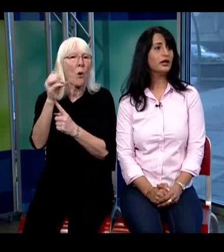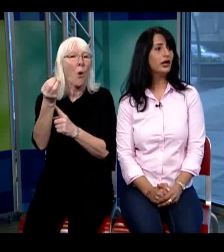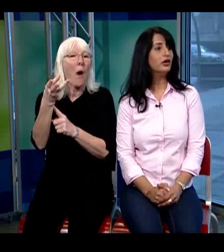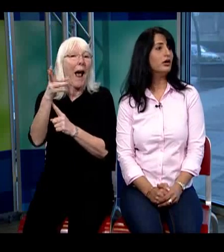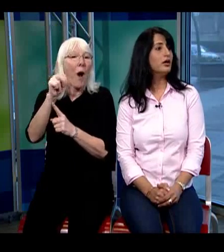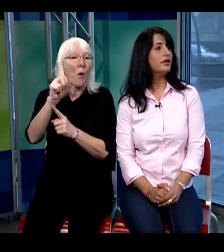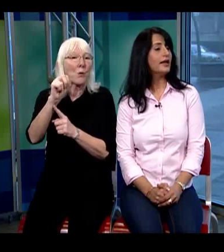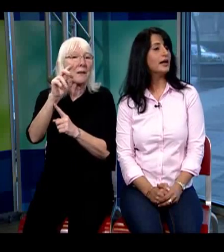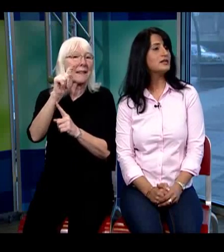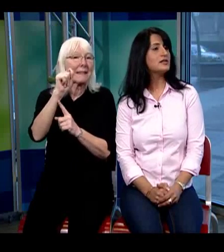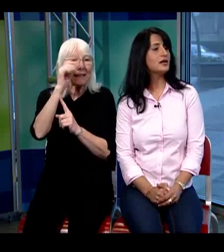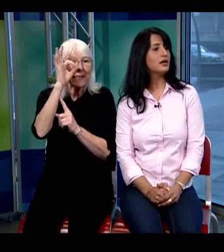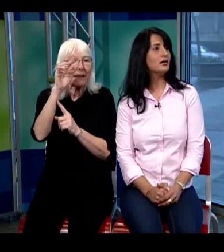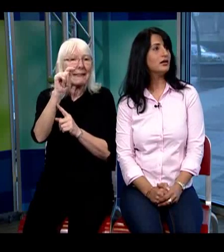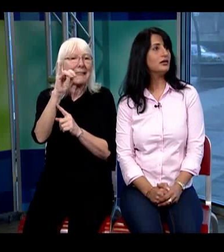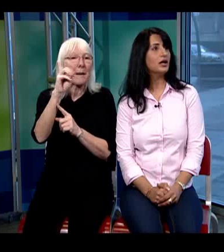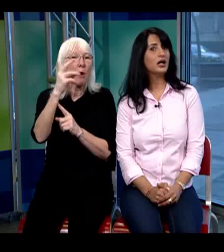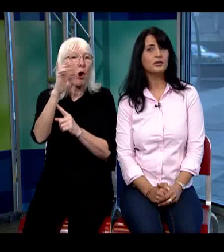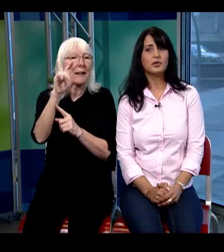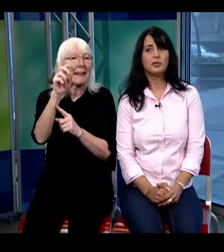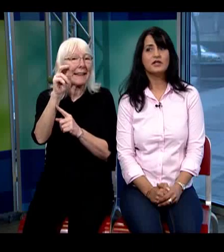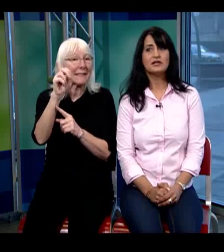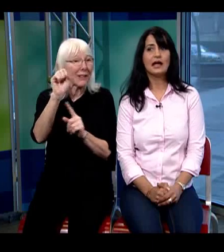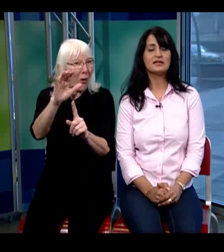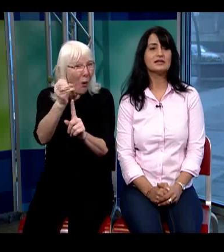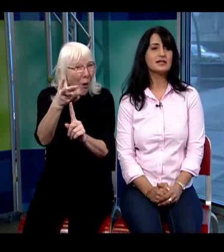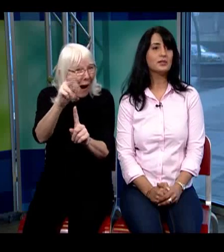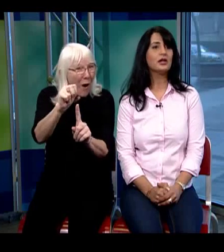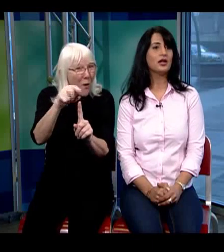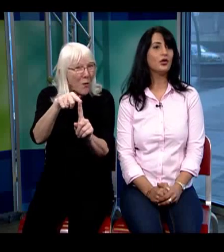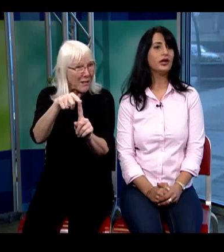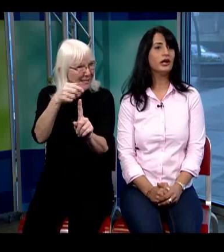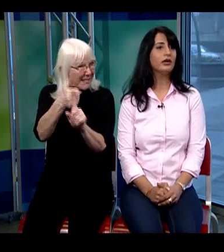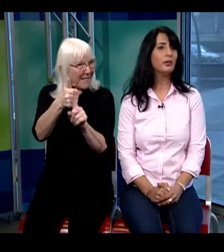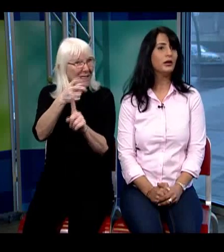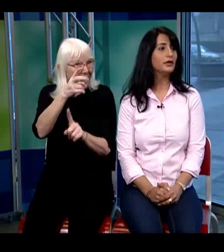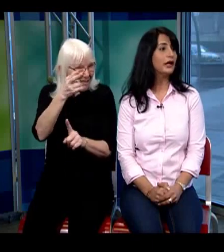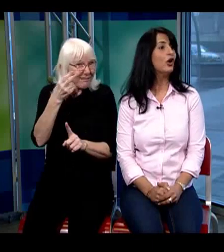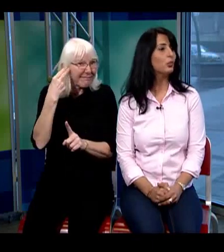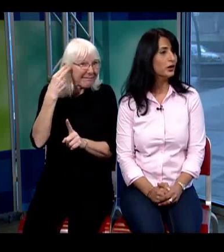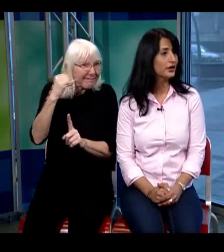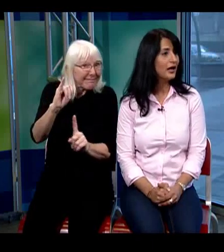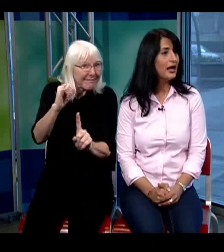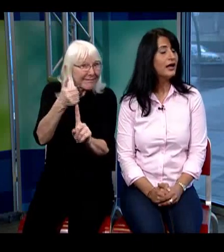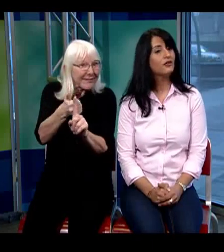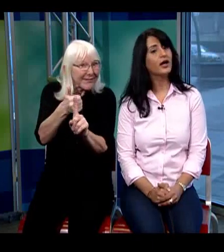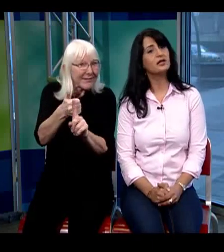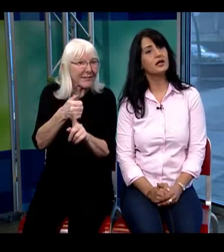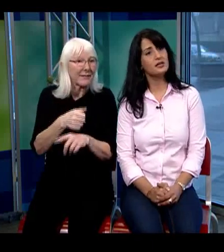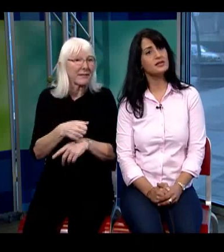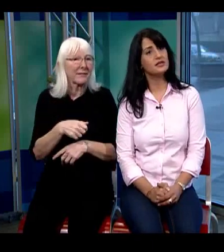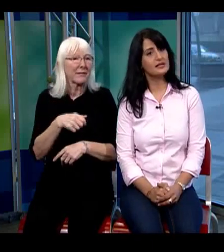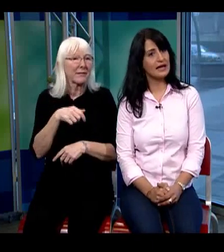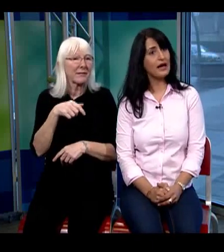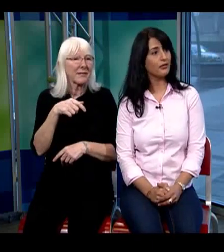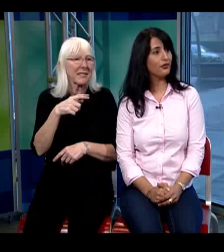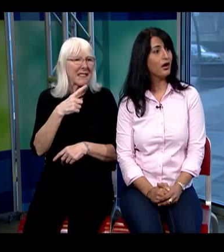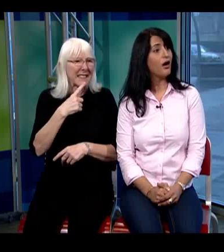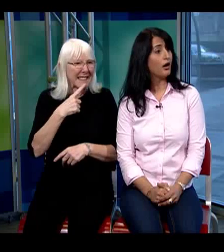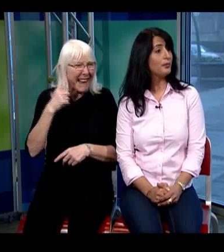hear that a person that has a disability or hearing impairment cannot work in fact his staff are